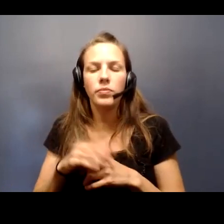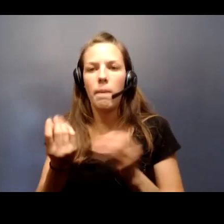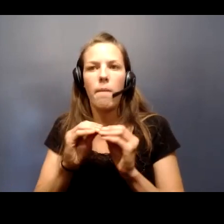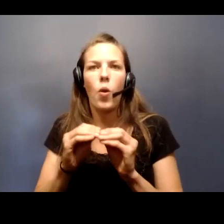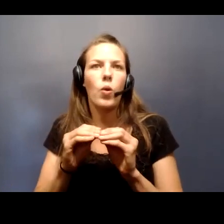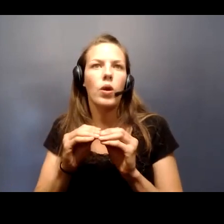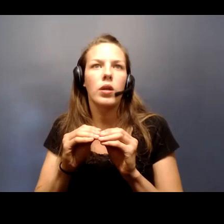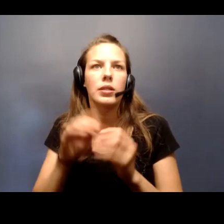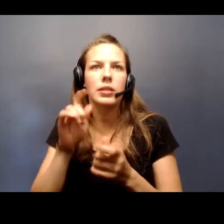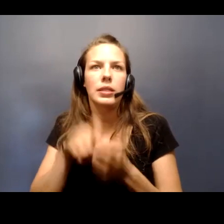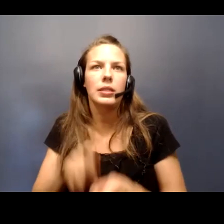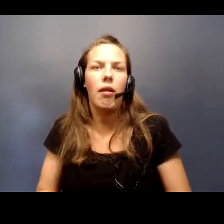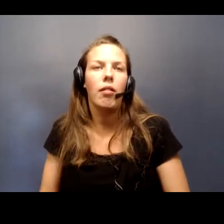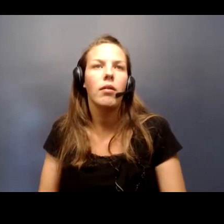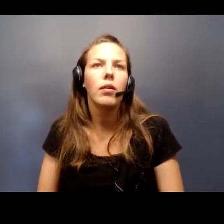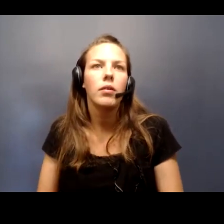detail.